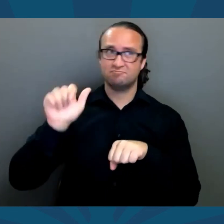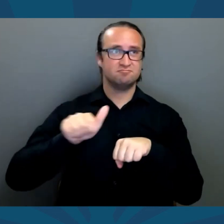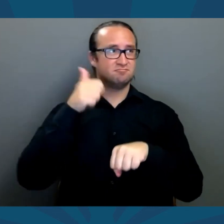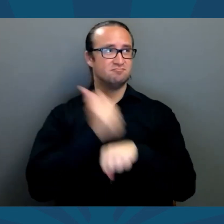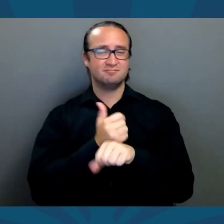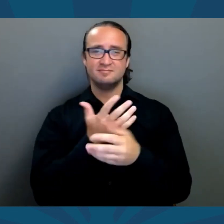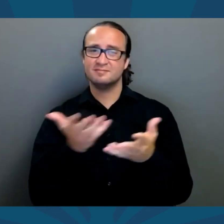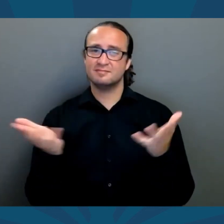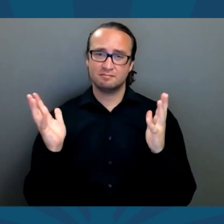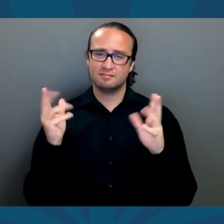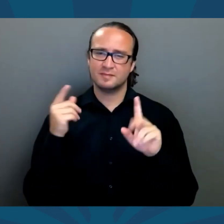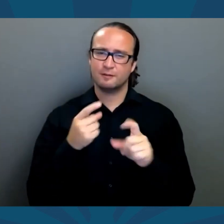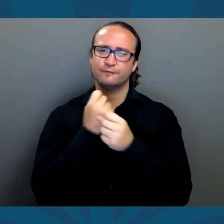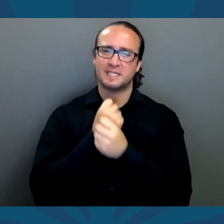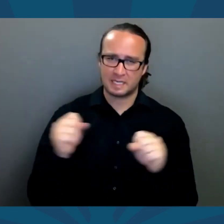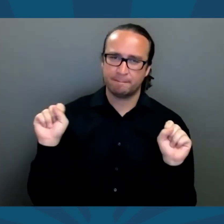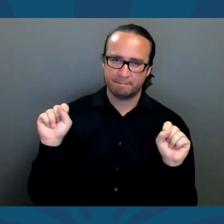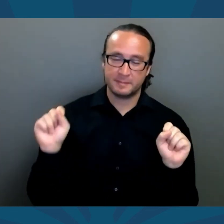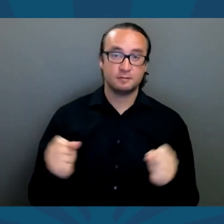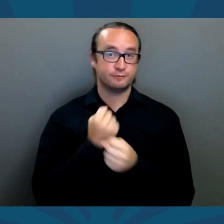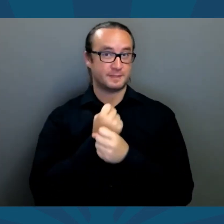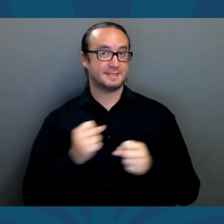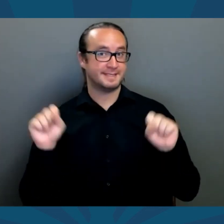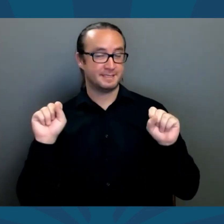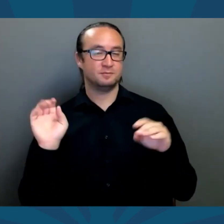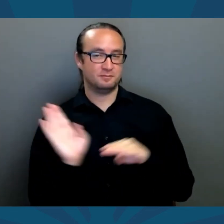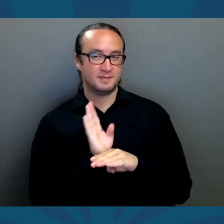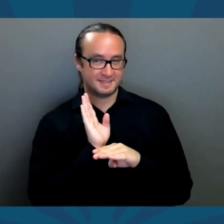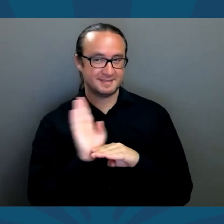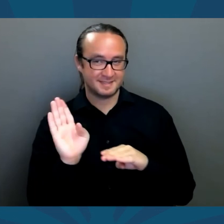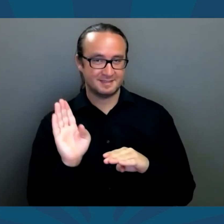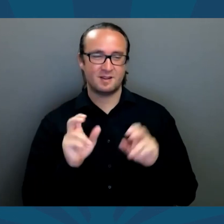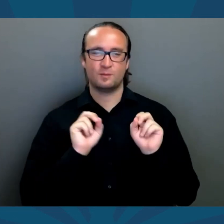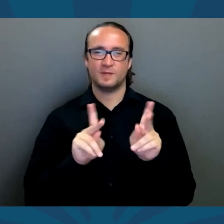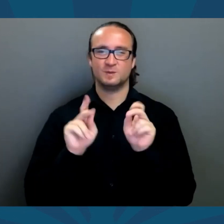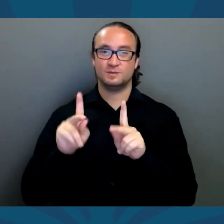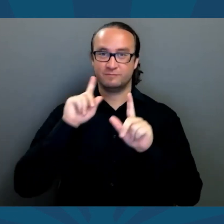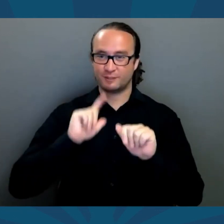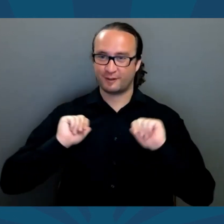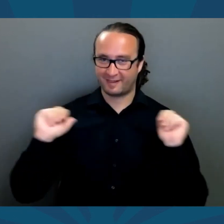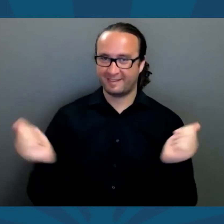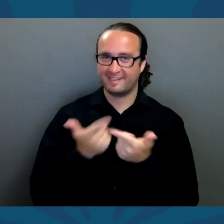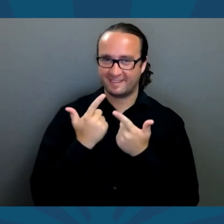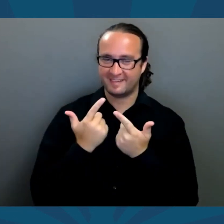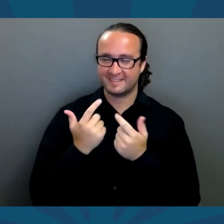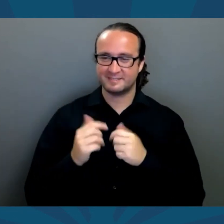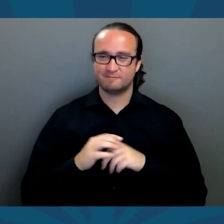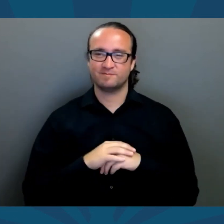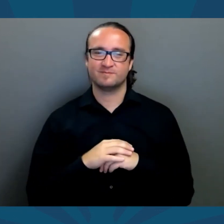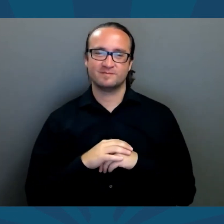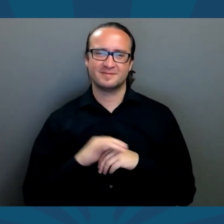One built on freedom, free enterprise and opportunity for all.